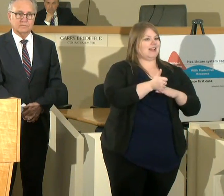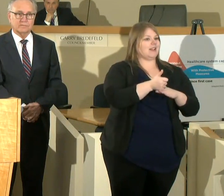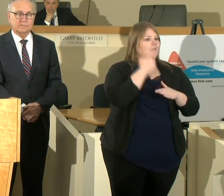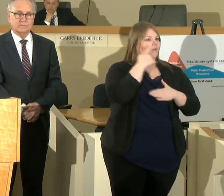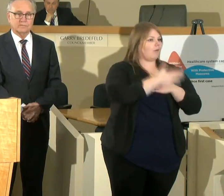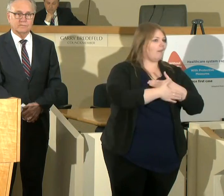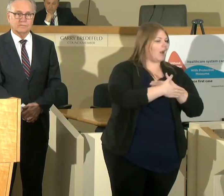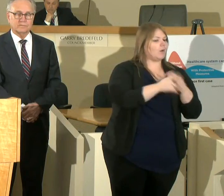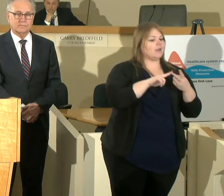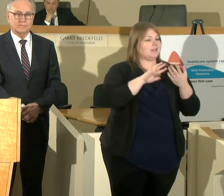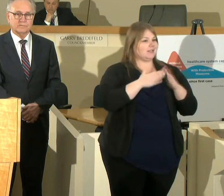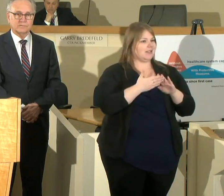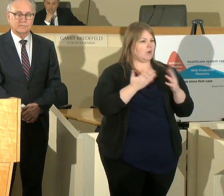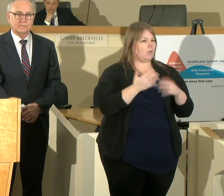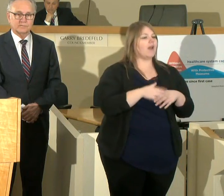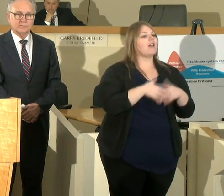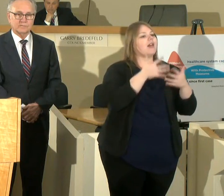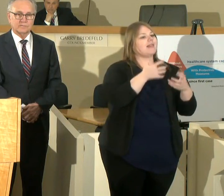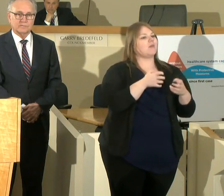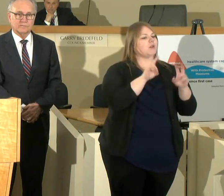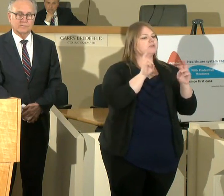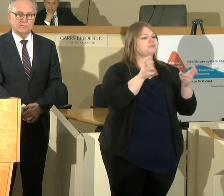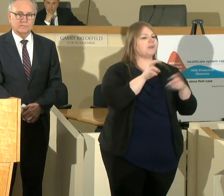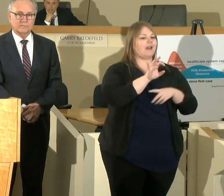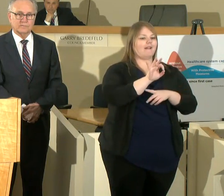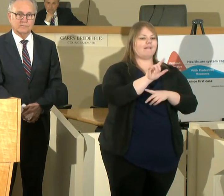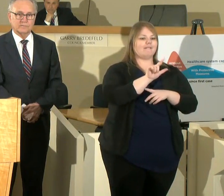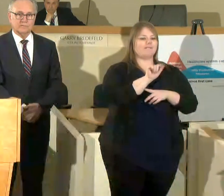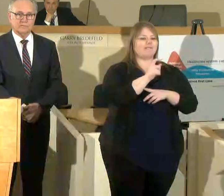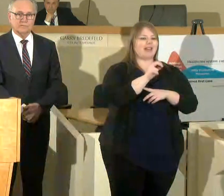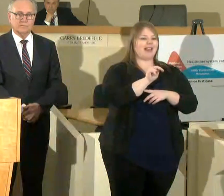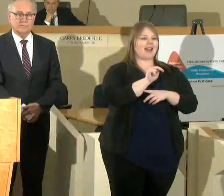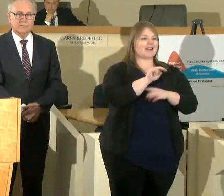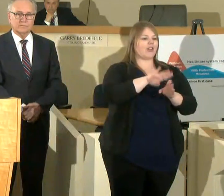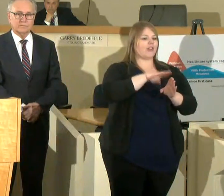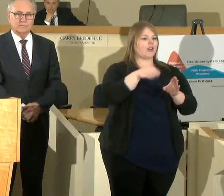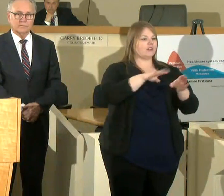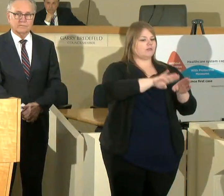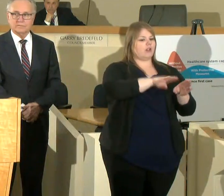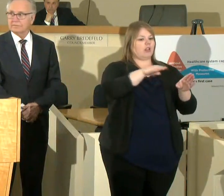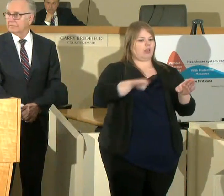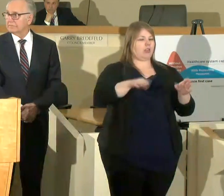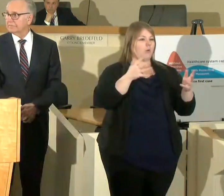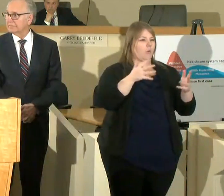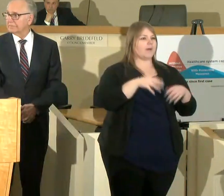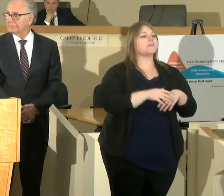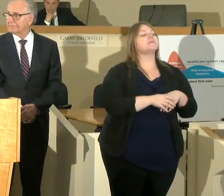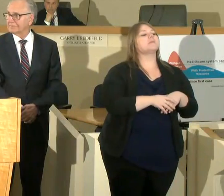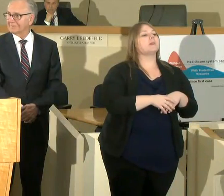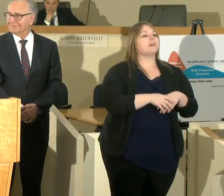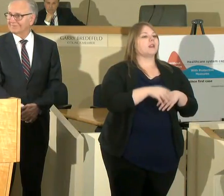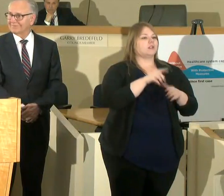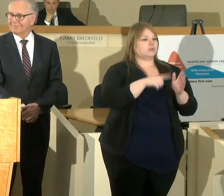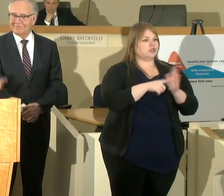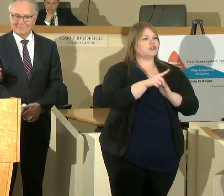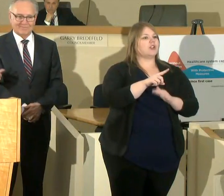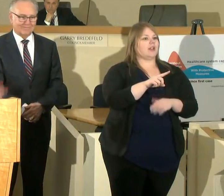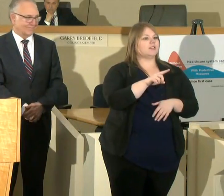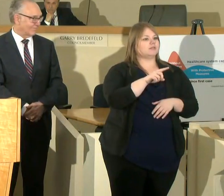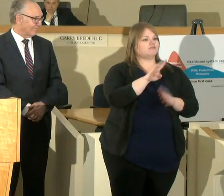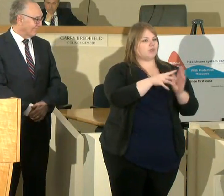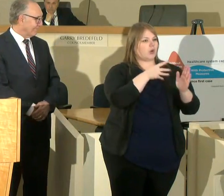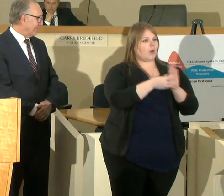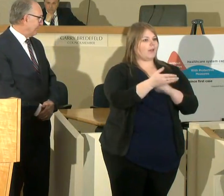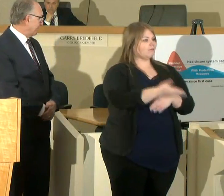city are to flatten the curve and if you don't know what that is I'd look up the Twitter hander you may want to look at the